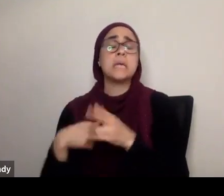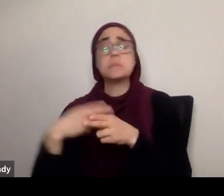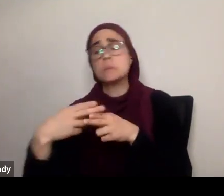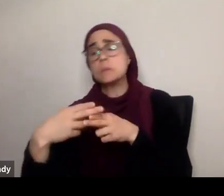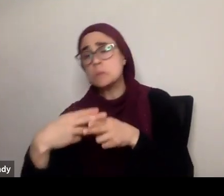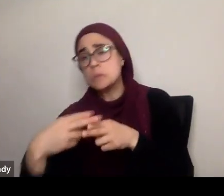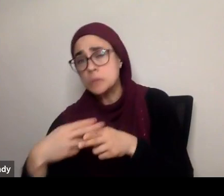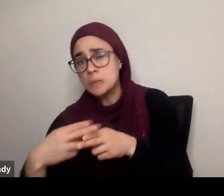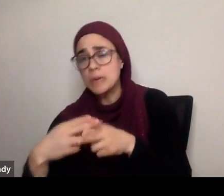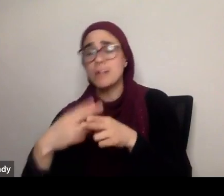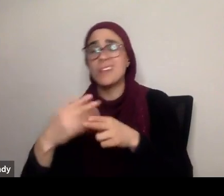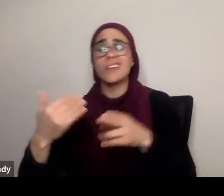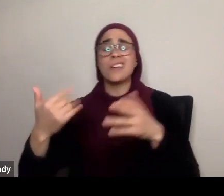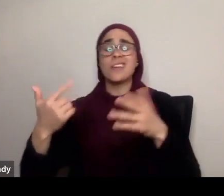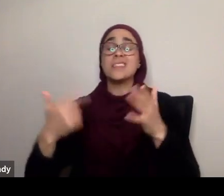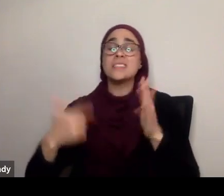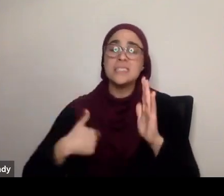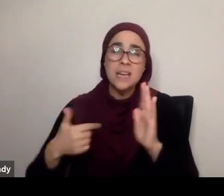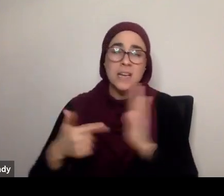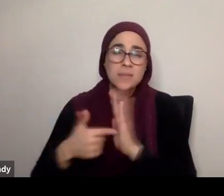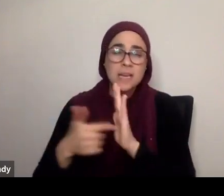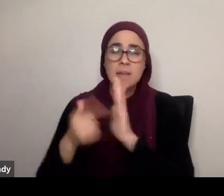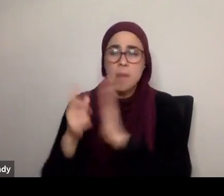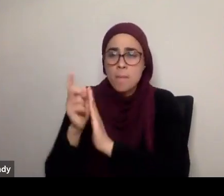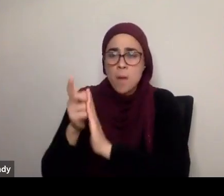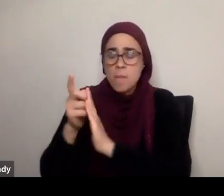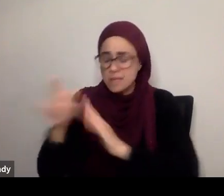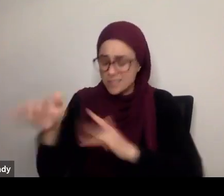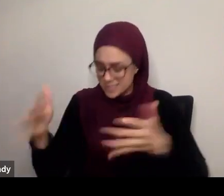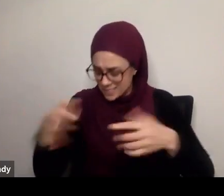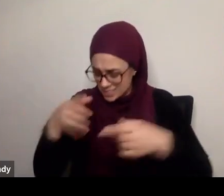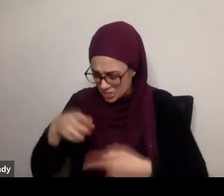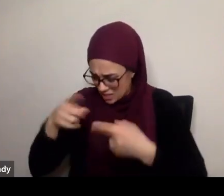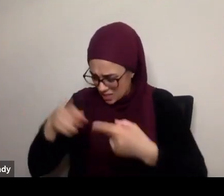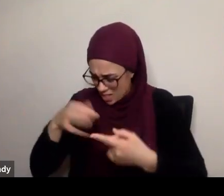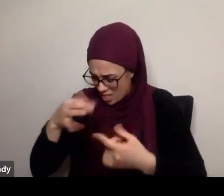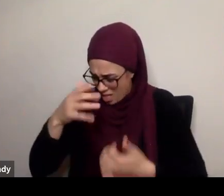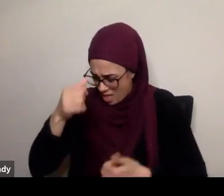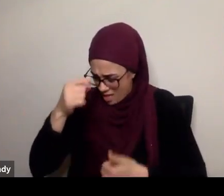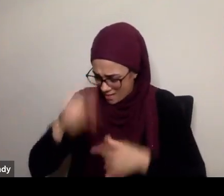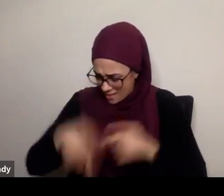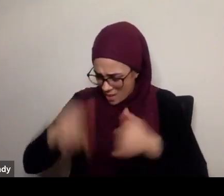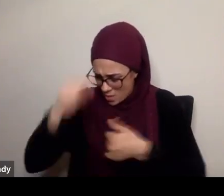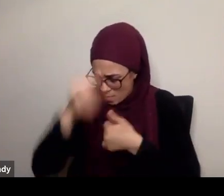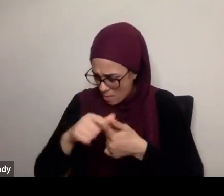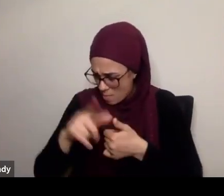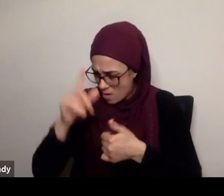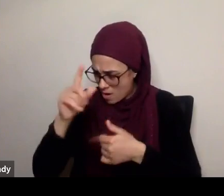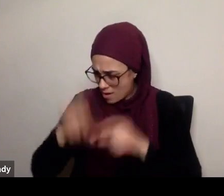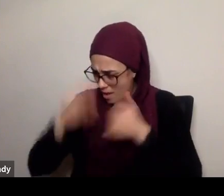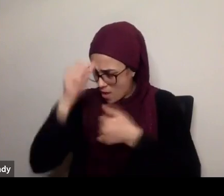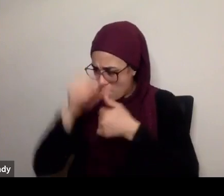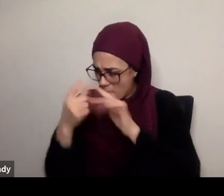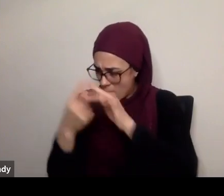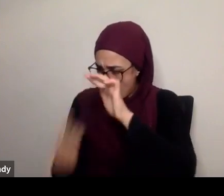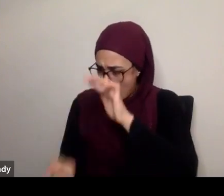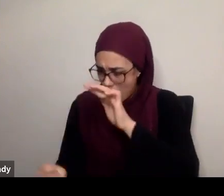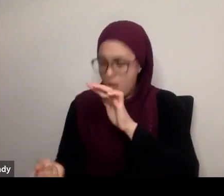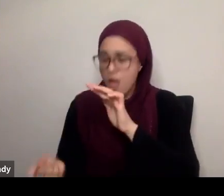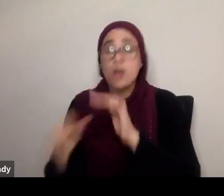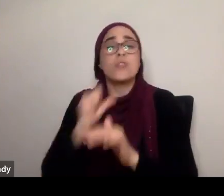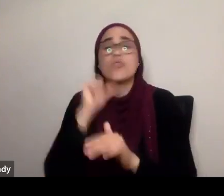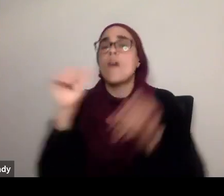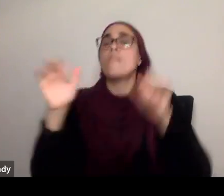I know what it is, but I can't recall it, I can't recall it. So those are temporary moments, of memory lapse, they're not absolute forgetfulness,